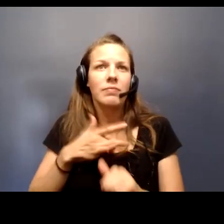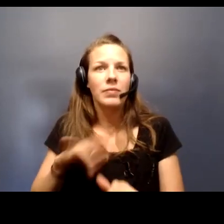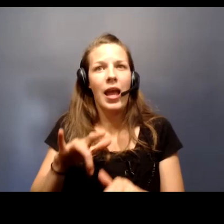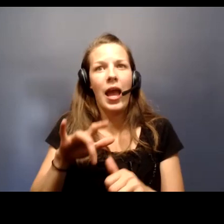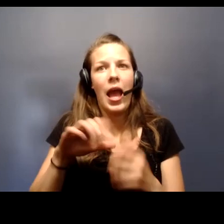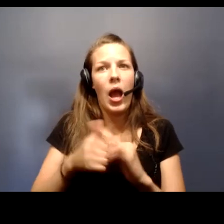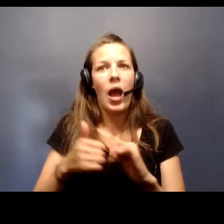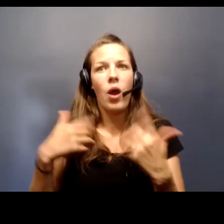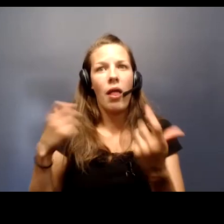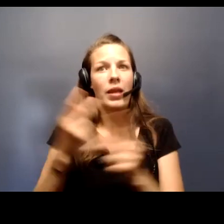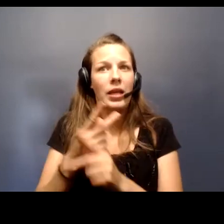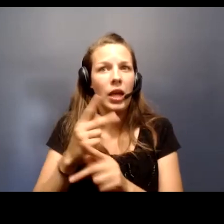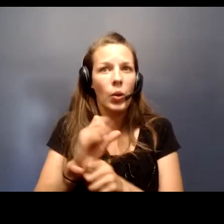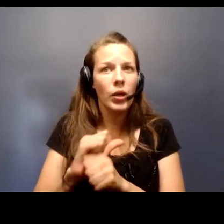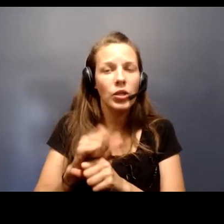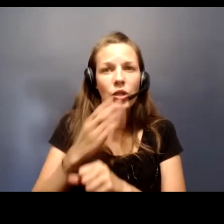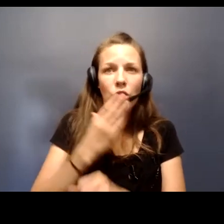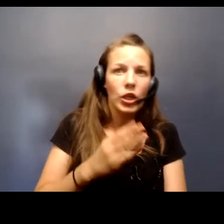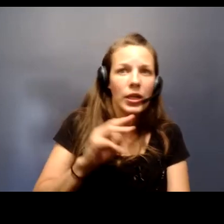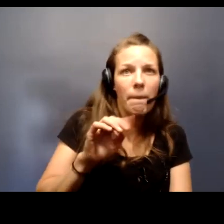workers doing? Good morale? Bad?